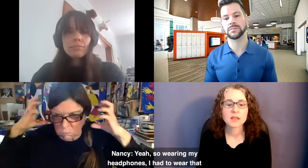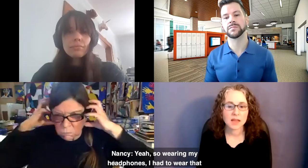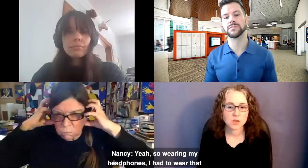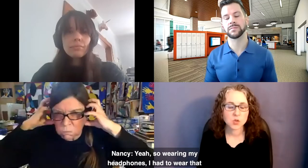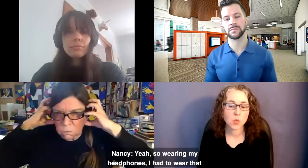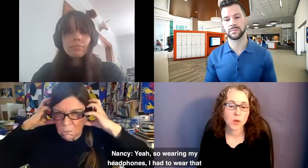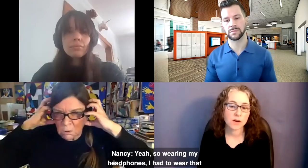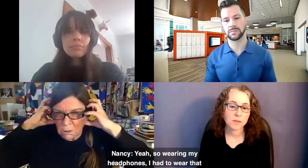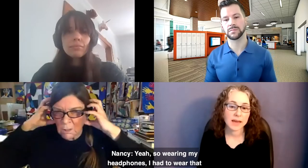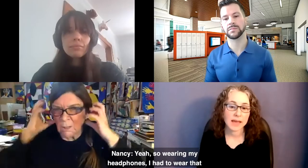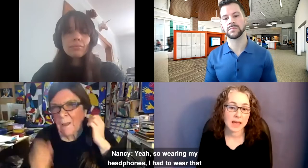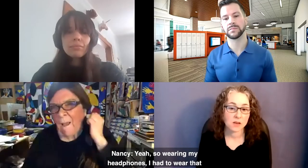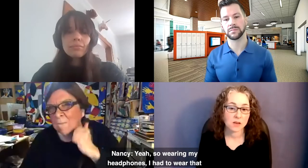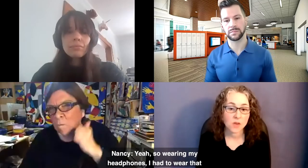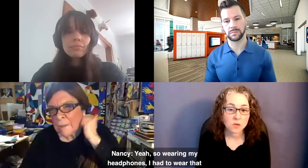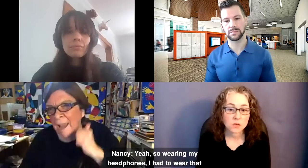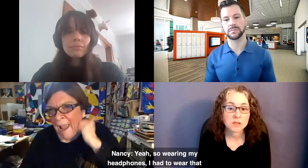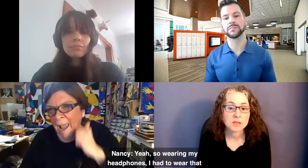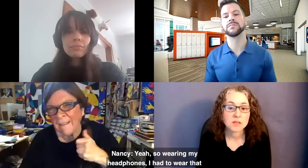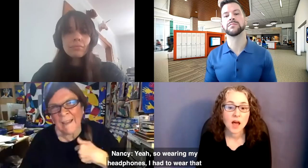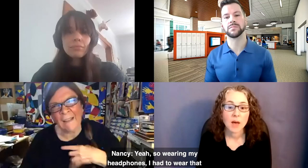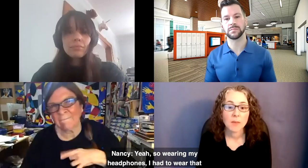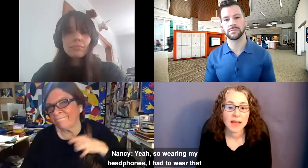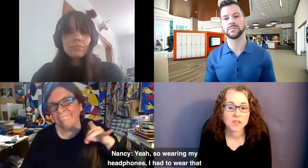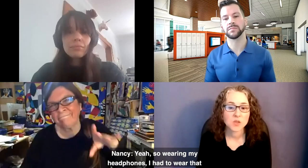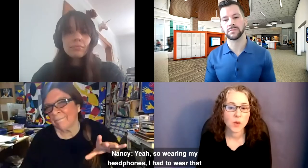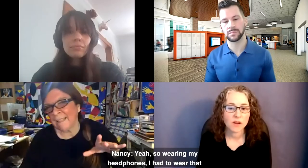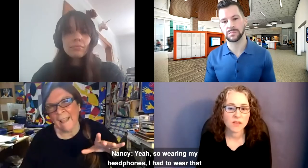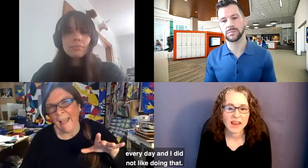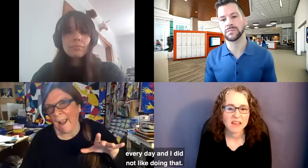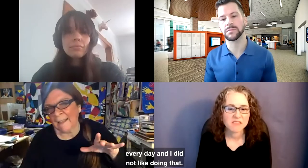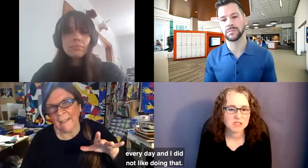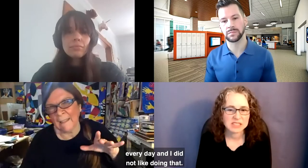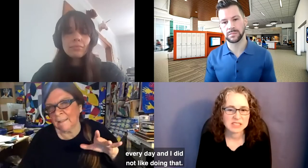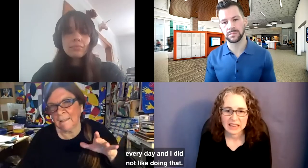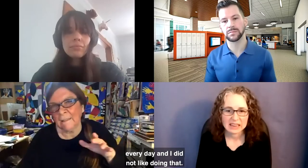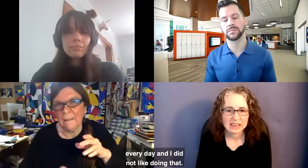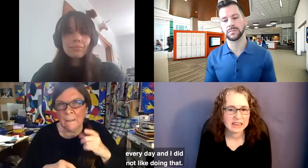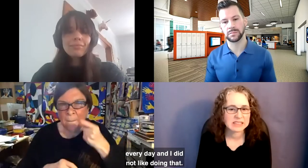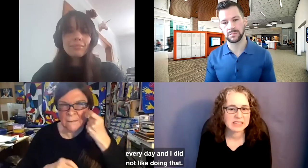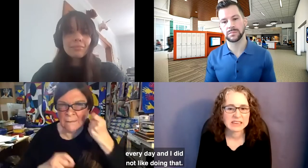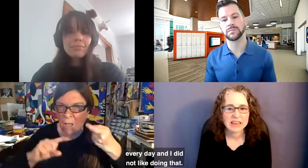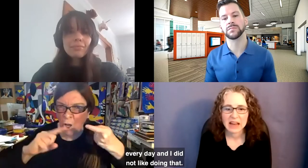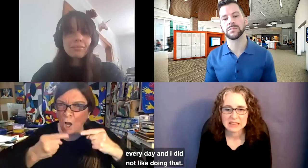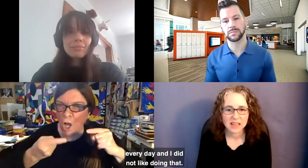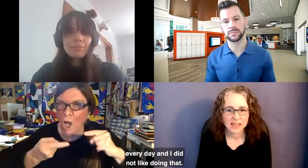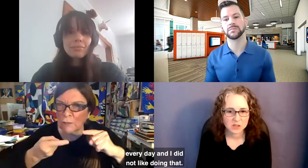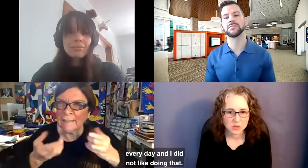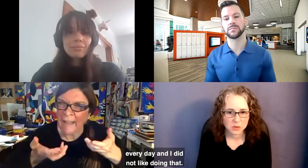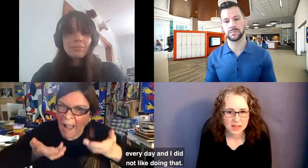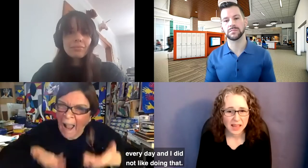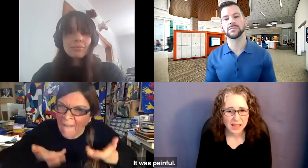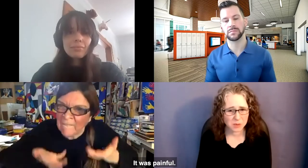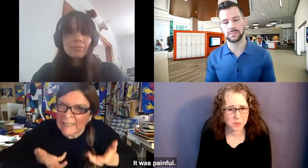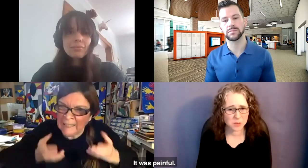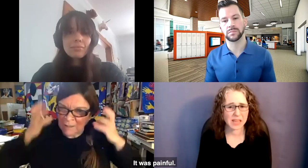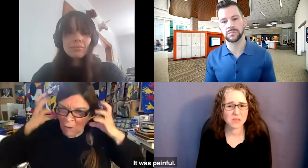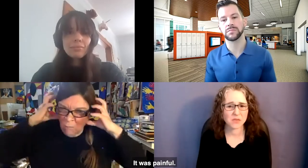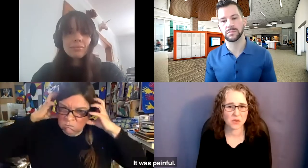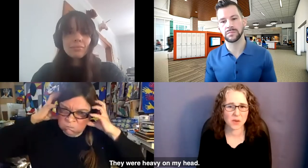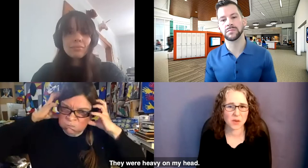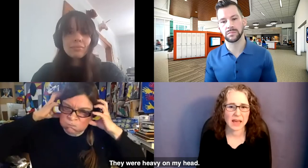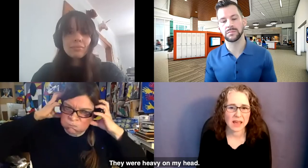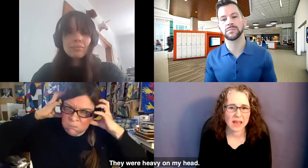Yeah, so wearing my headphones. I had to wear that every day, and I did not like doing that. It was